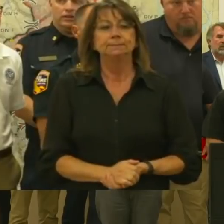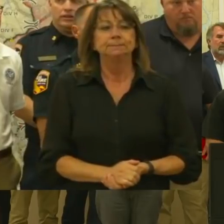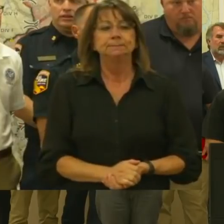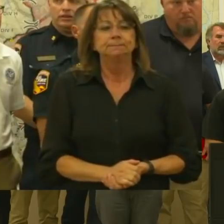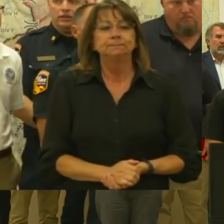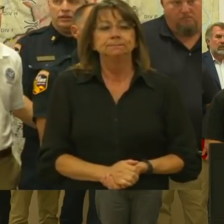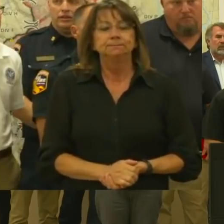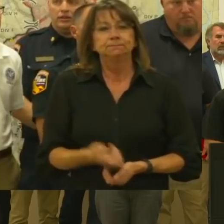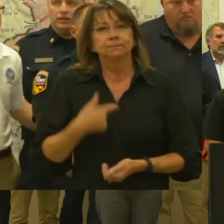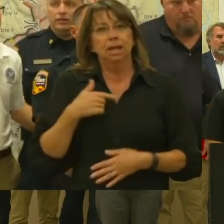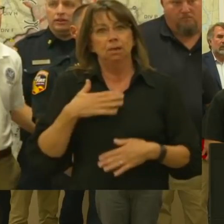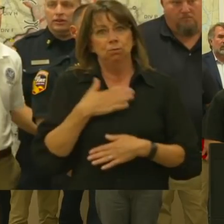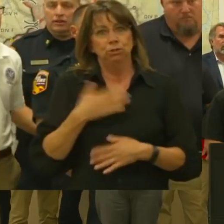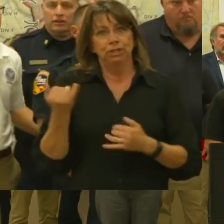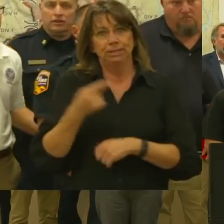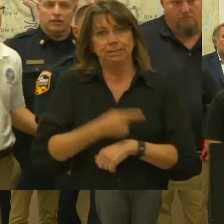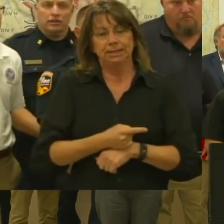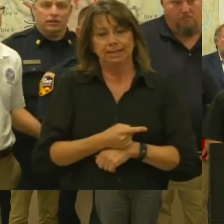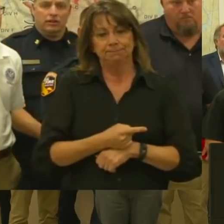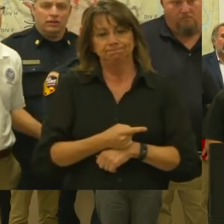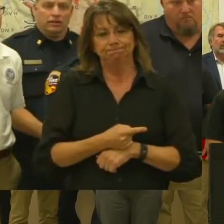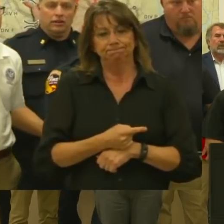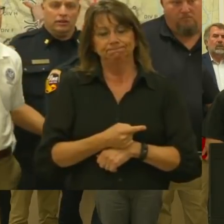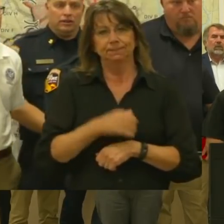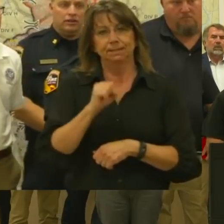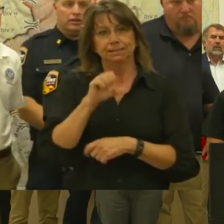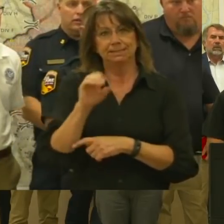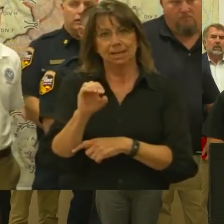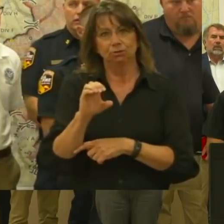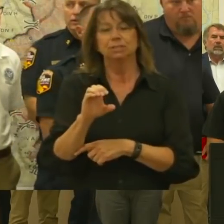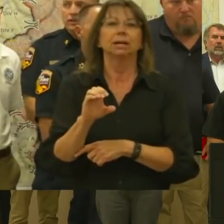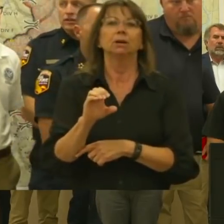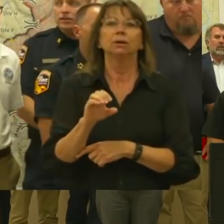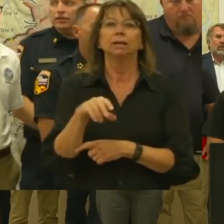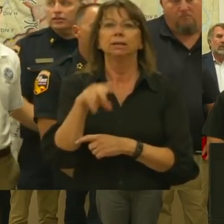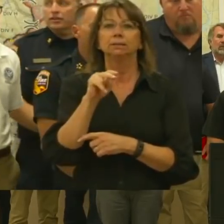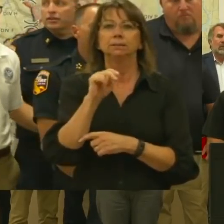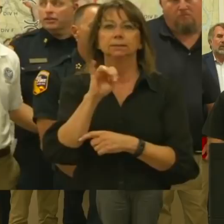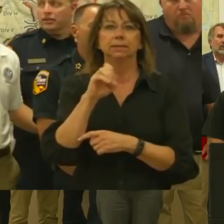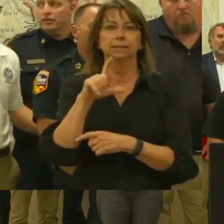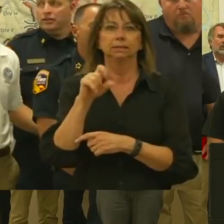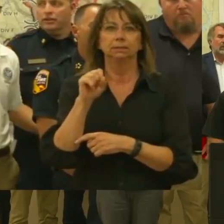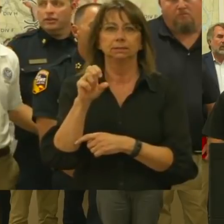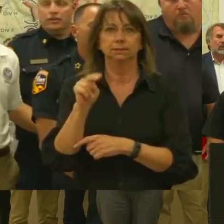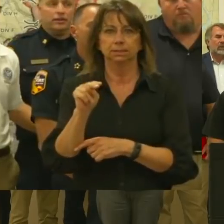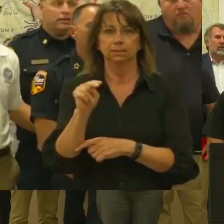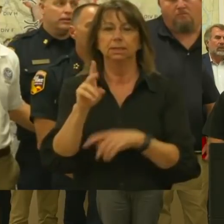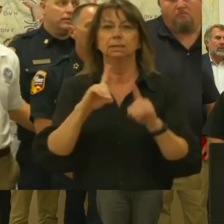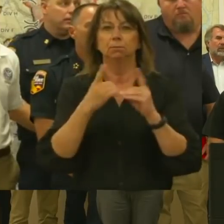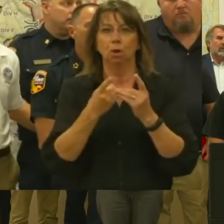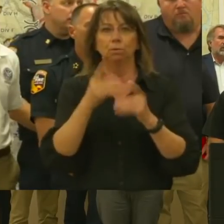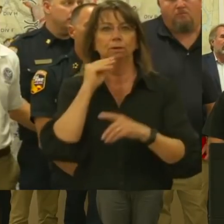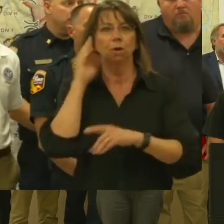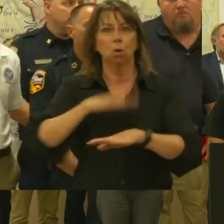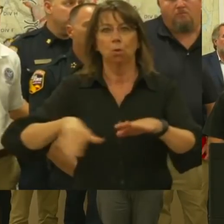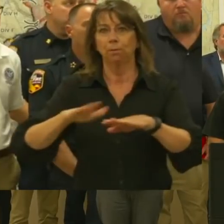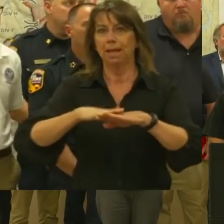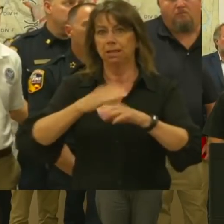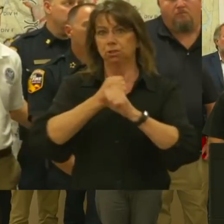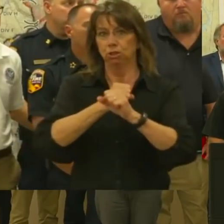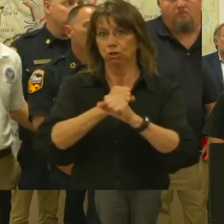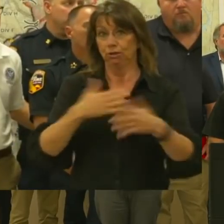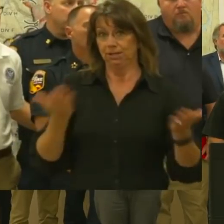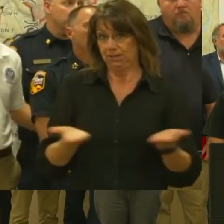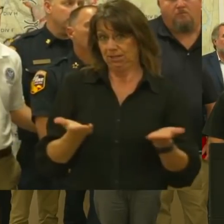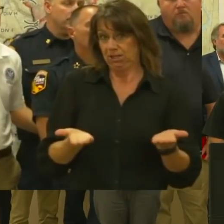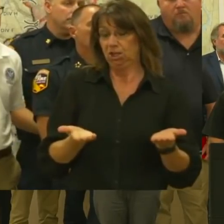particularly appreciative today, Secretary Nielsen, Department of Homeland Security, here on the ground, seeing the